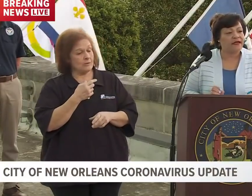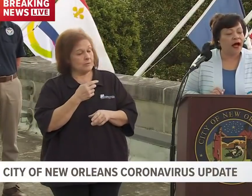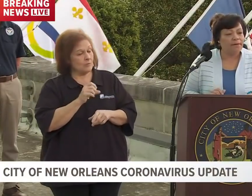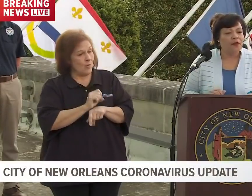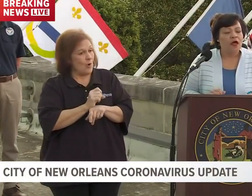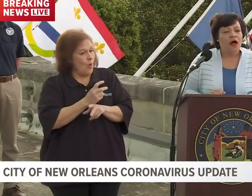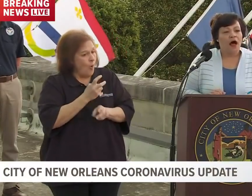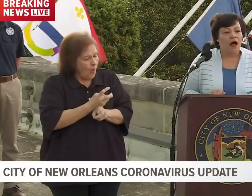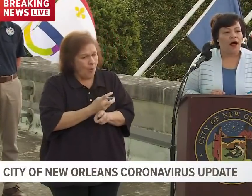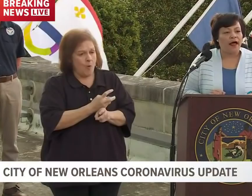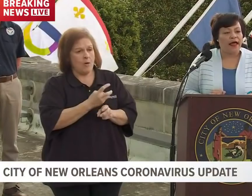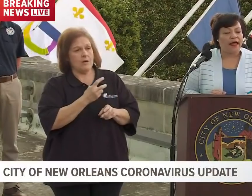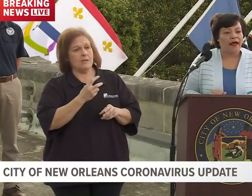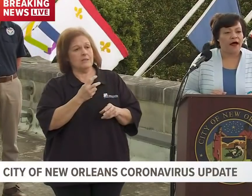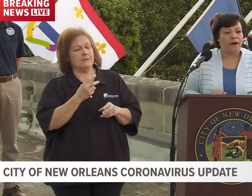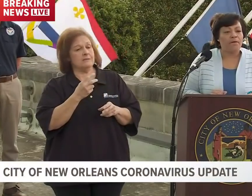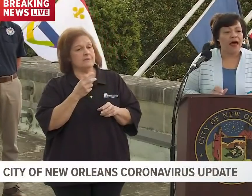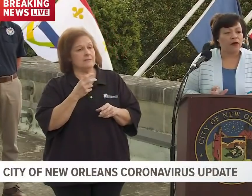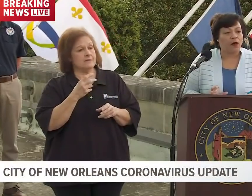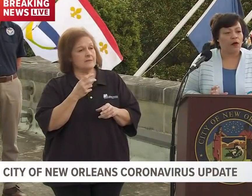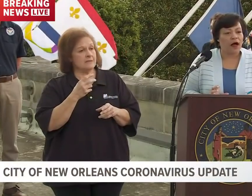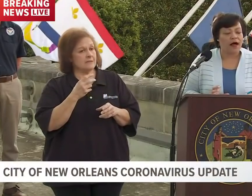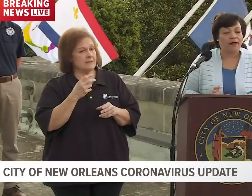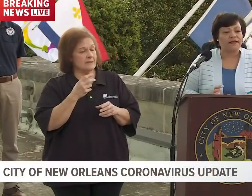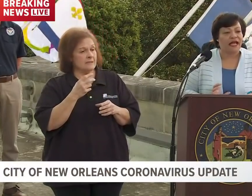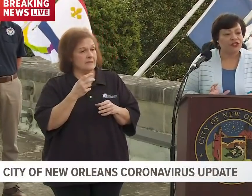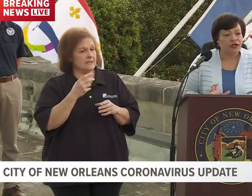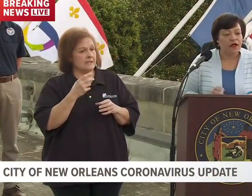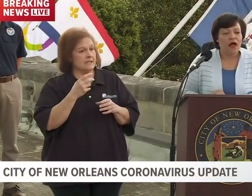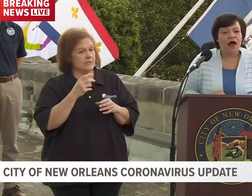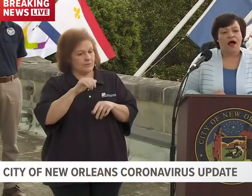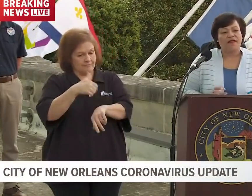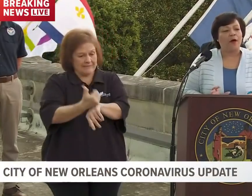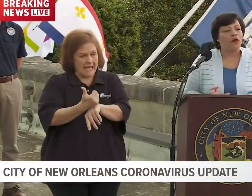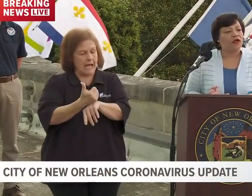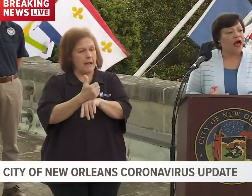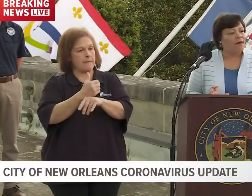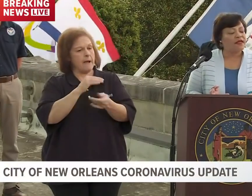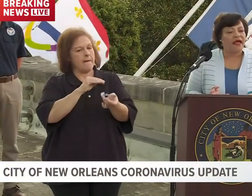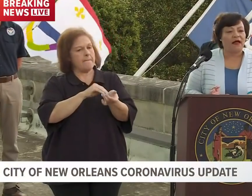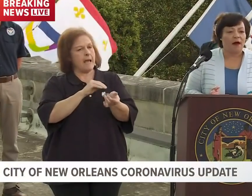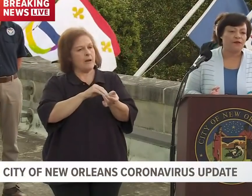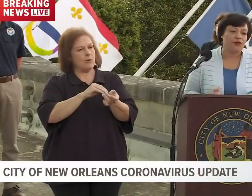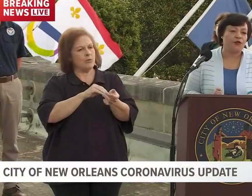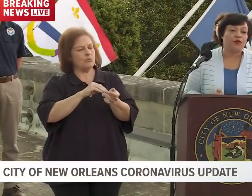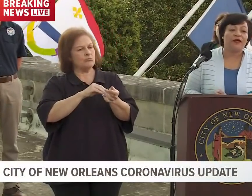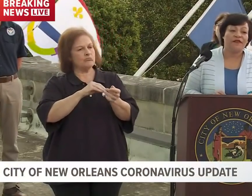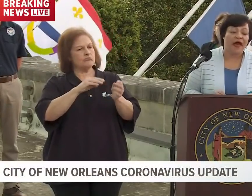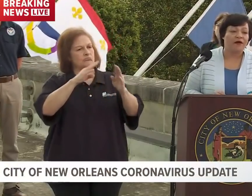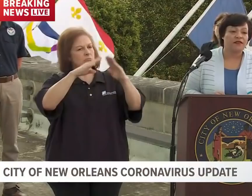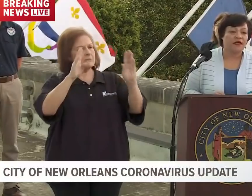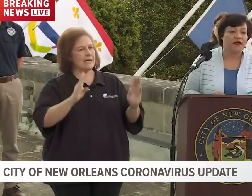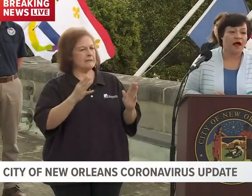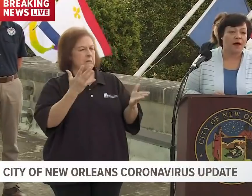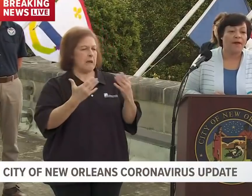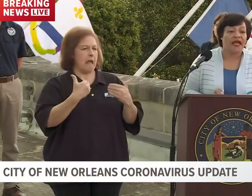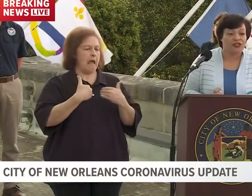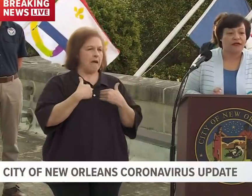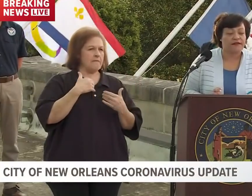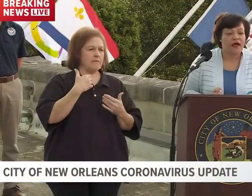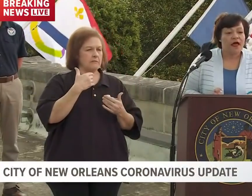stand up a medical station that will accommodate up to 3,000